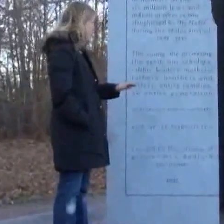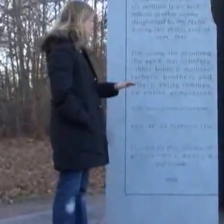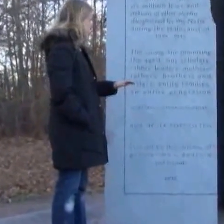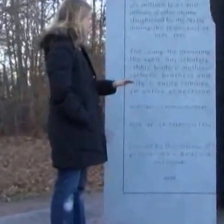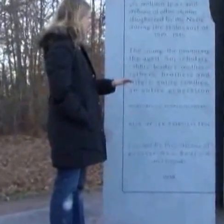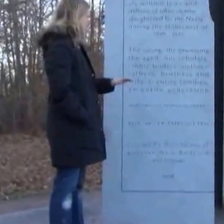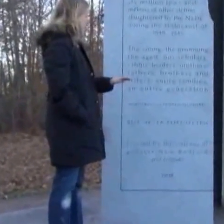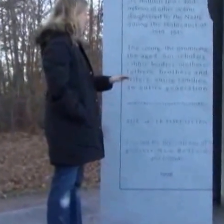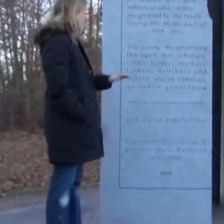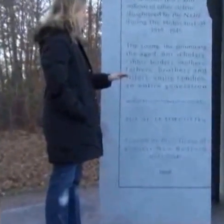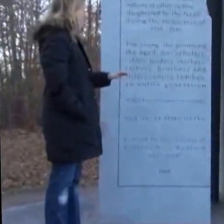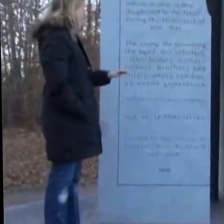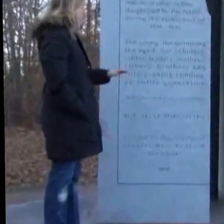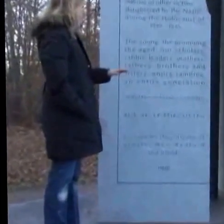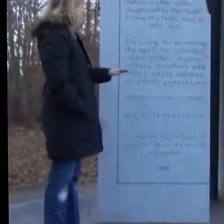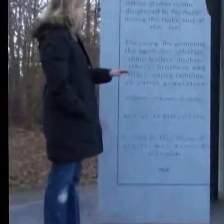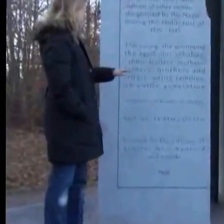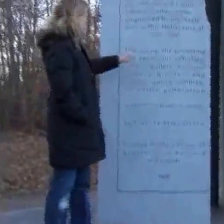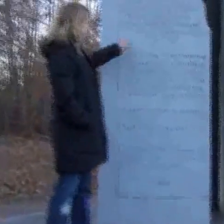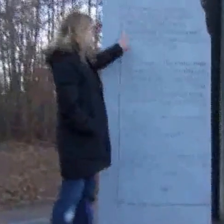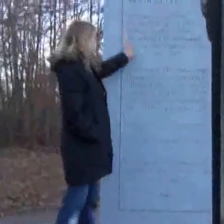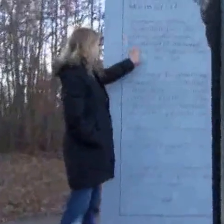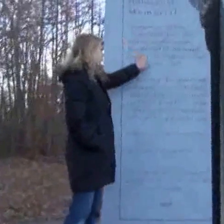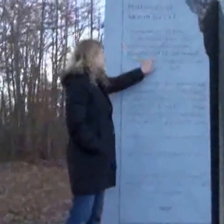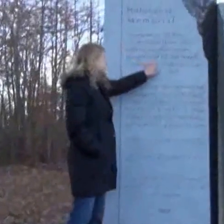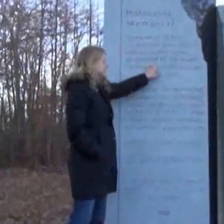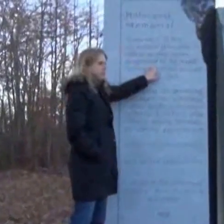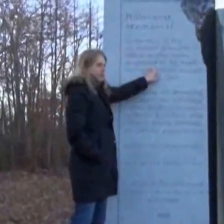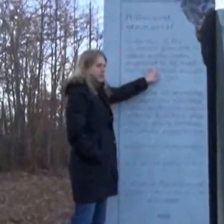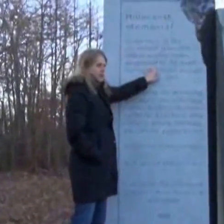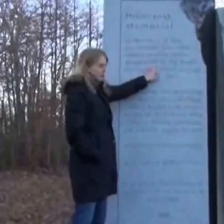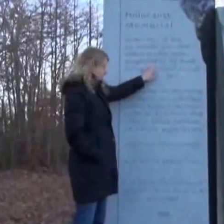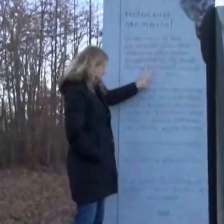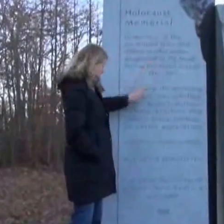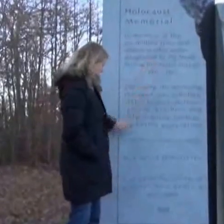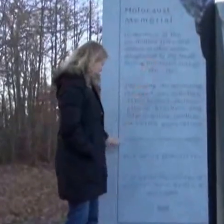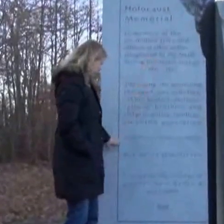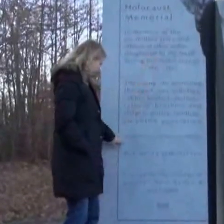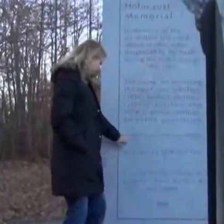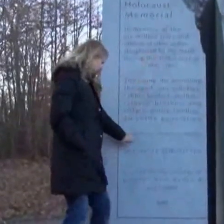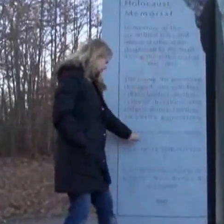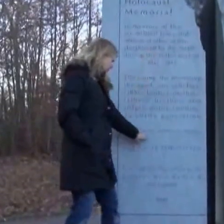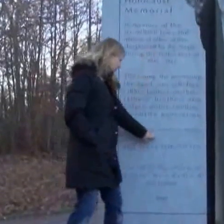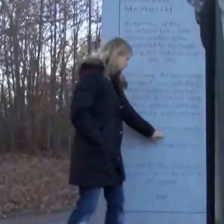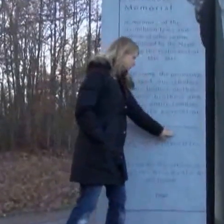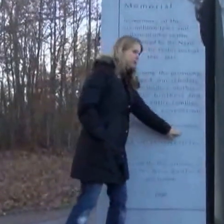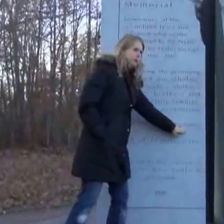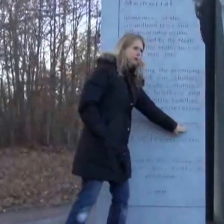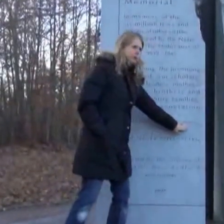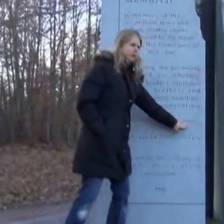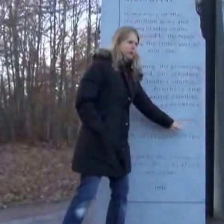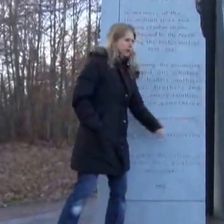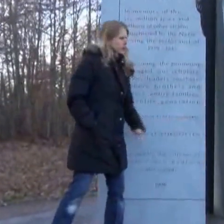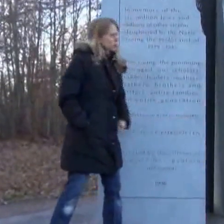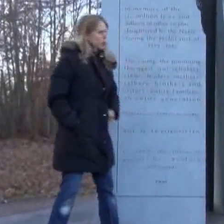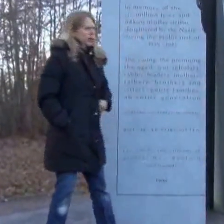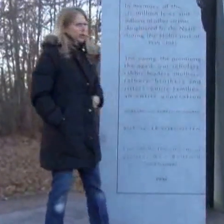um, you know, this is, you know, this is pretty,